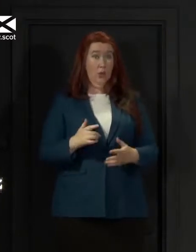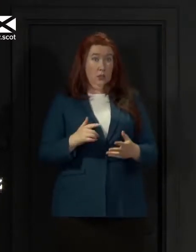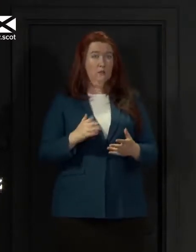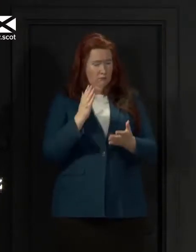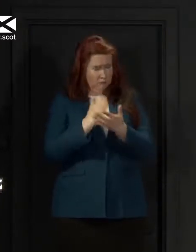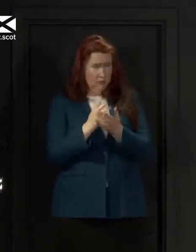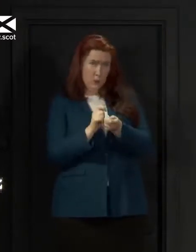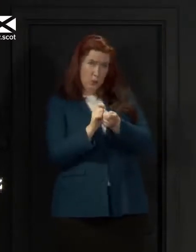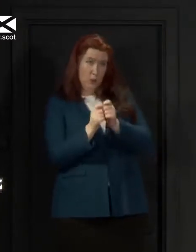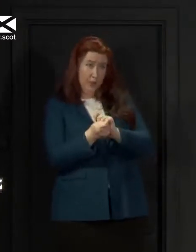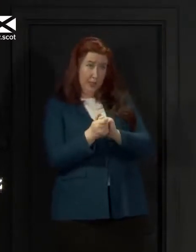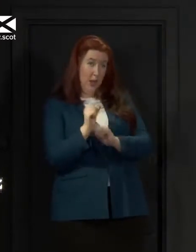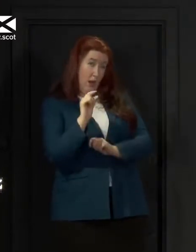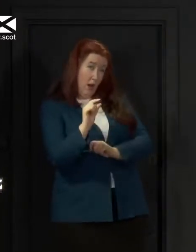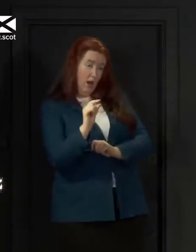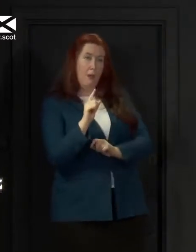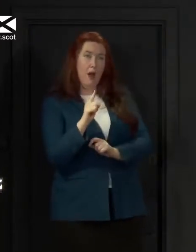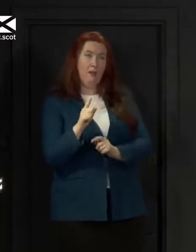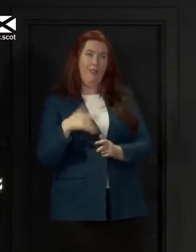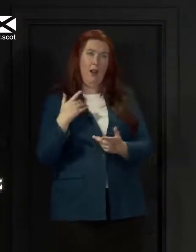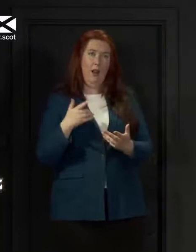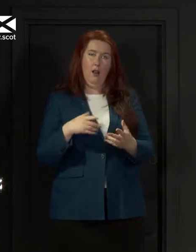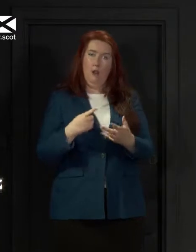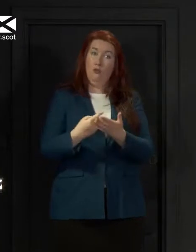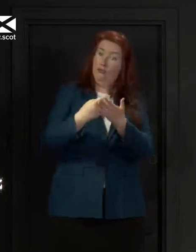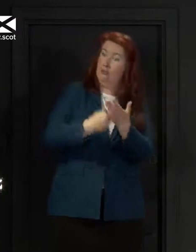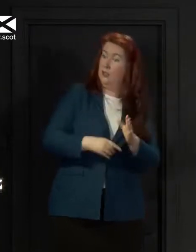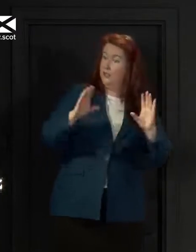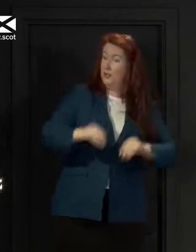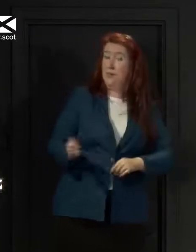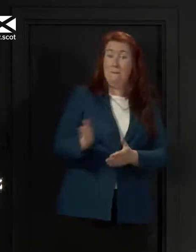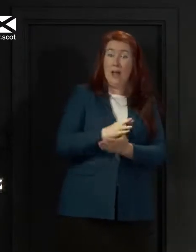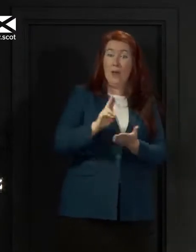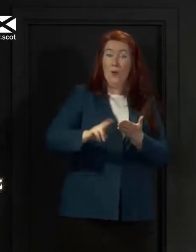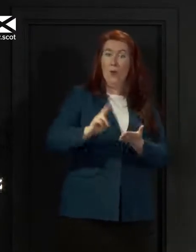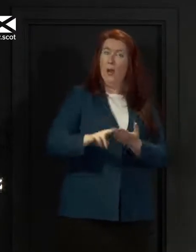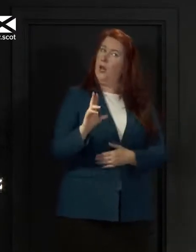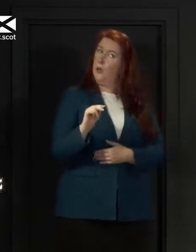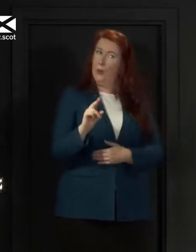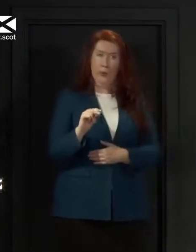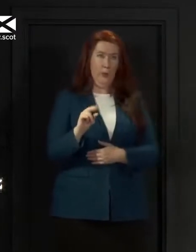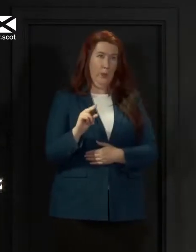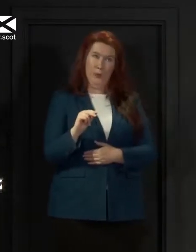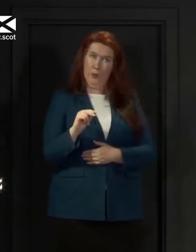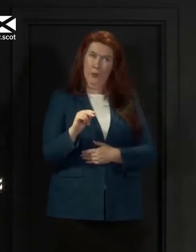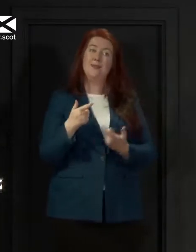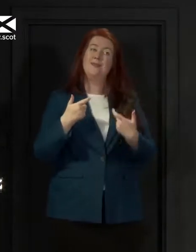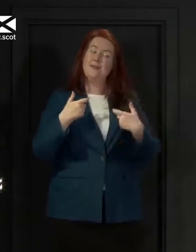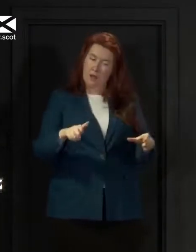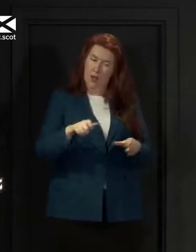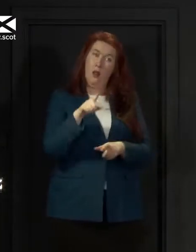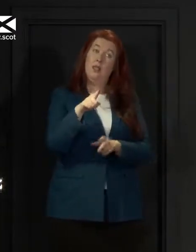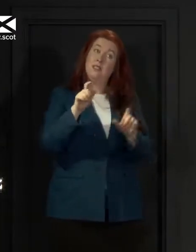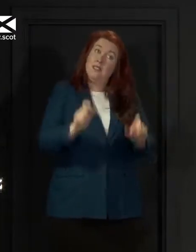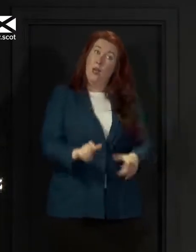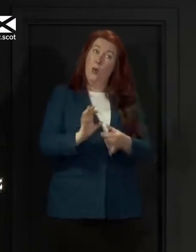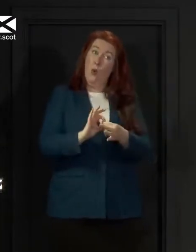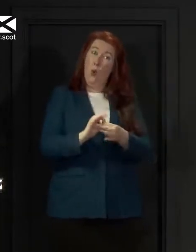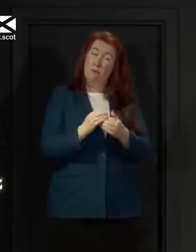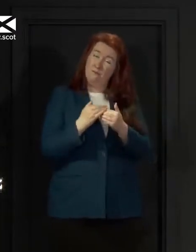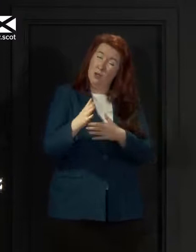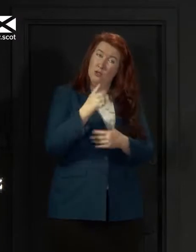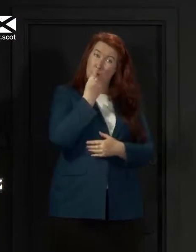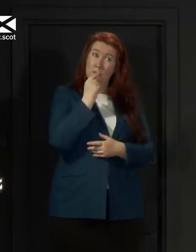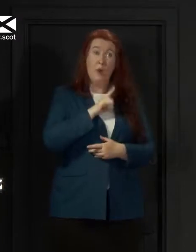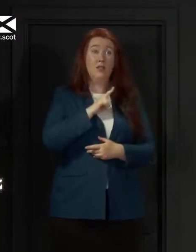slightly, but life should not feel normal. You should still stay at home as much as possible because the virus